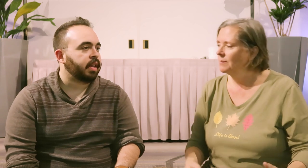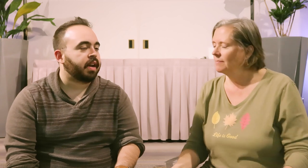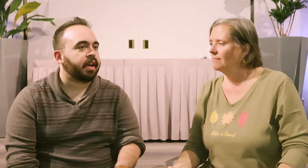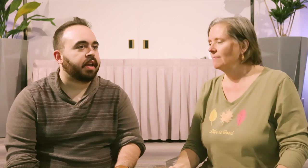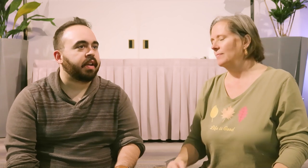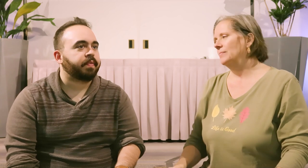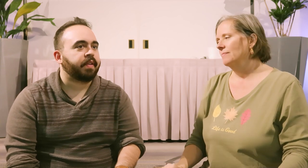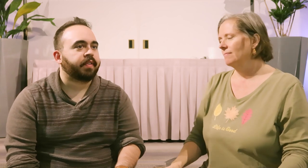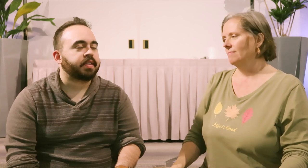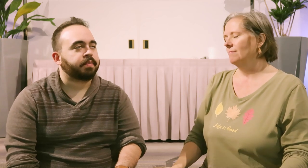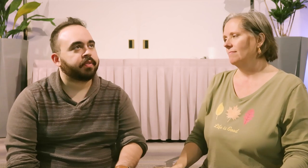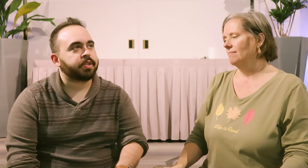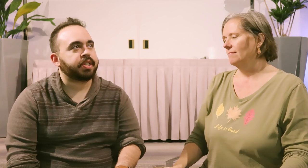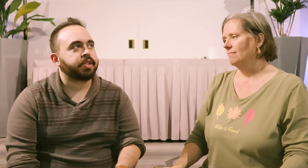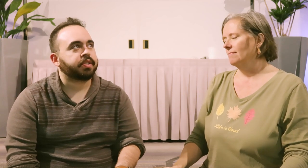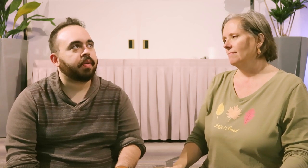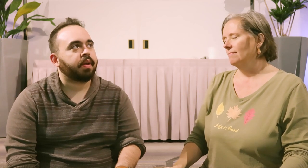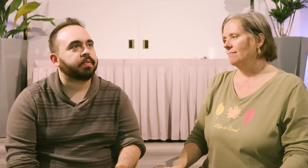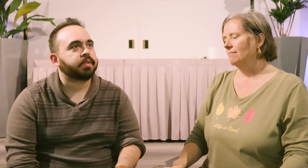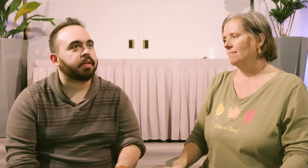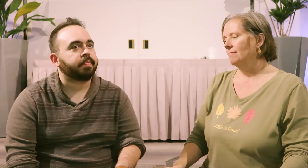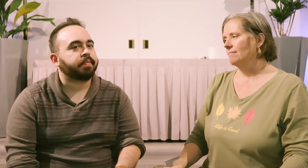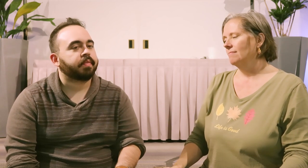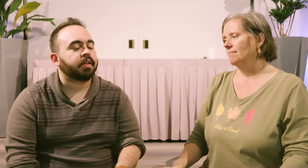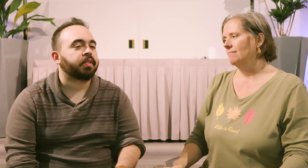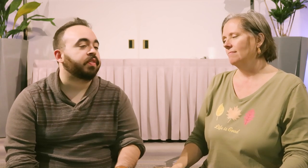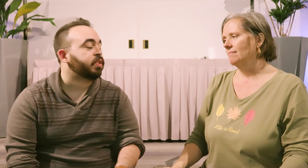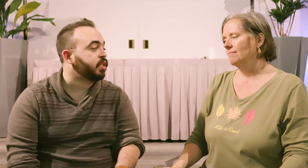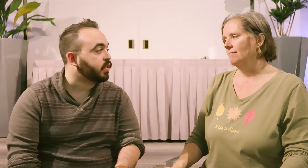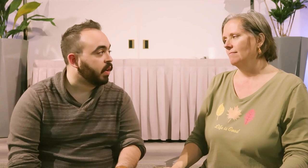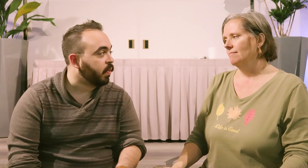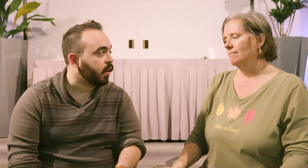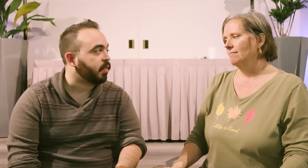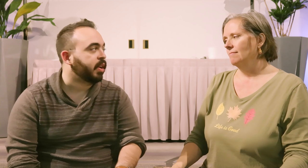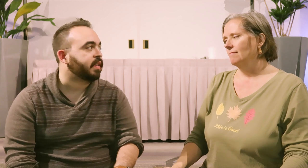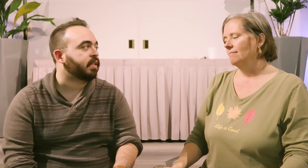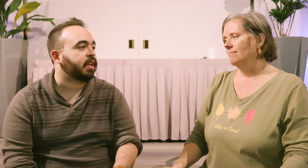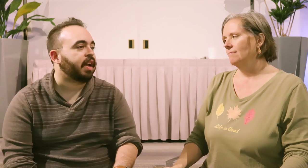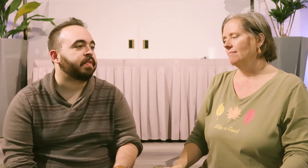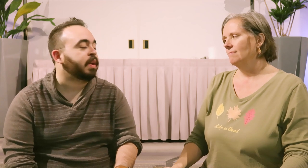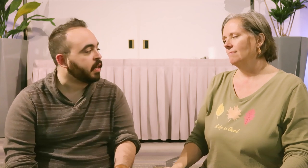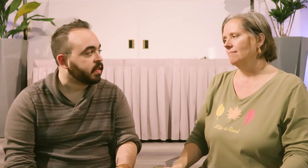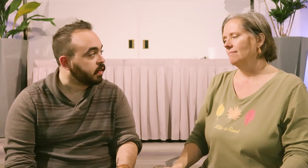Yeah. I've got some frustrations around. I don't know if frustration is the right word but it's I haven't met my son.